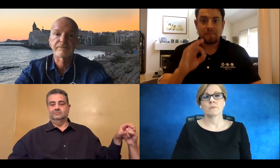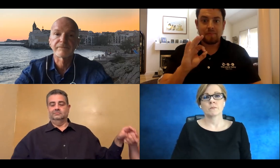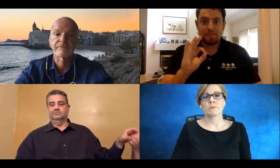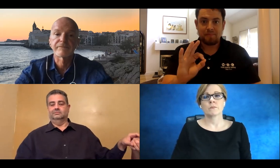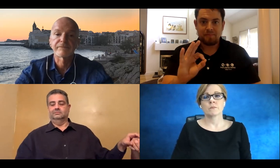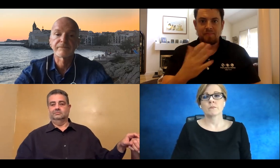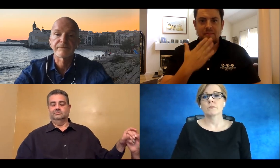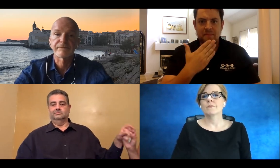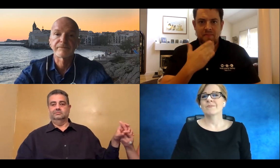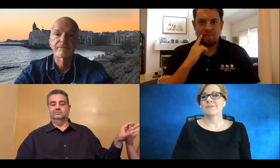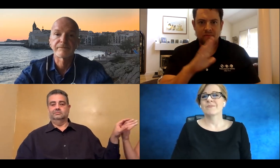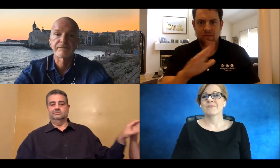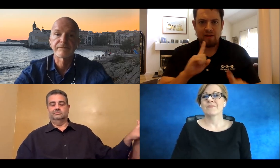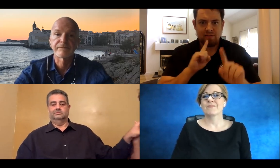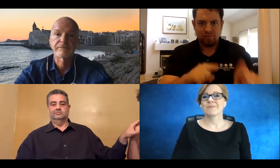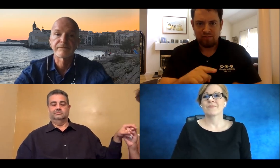another consideration.